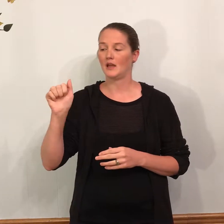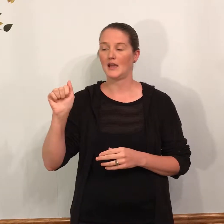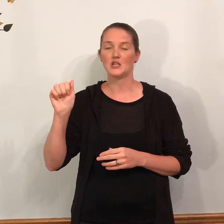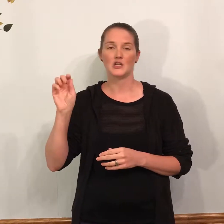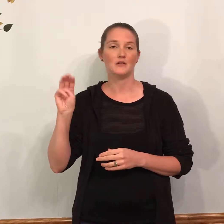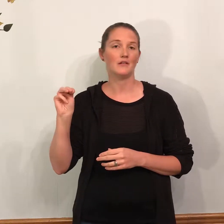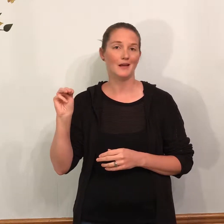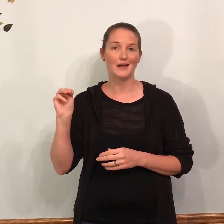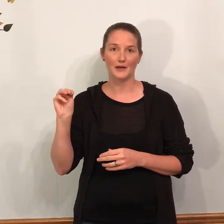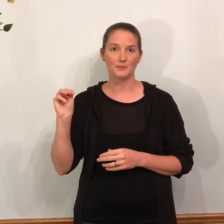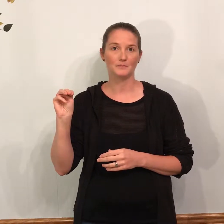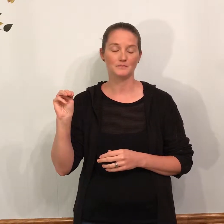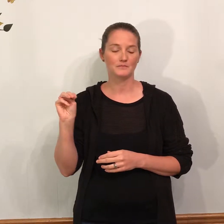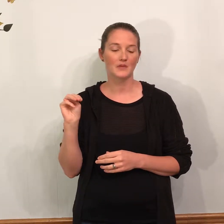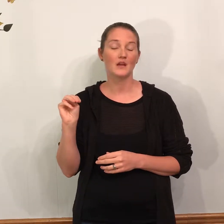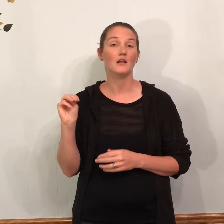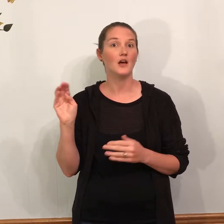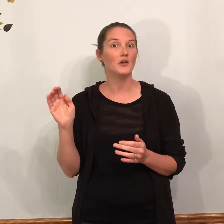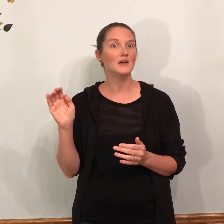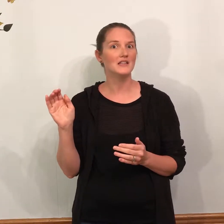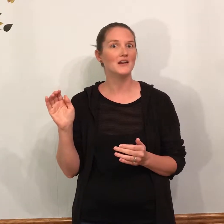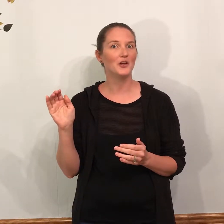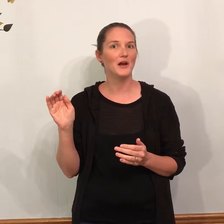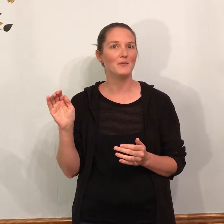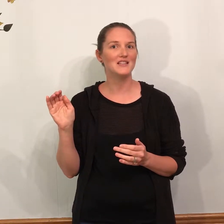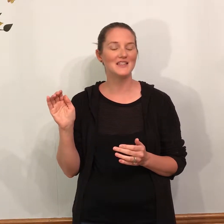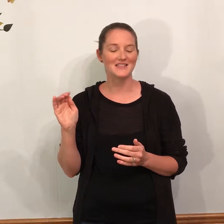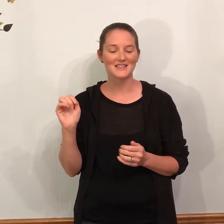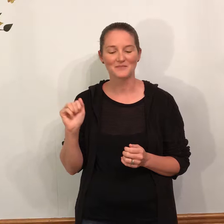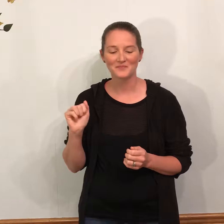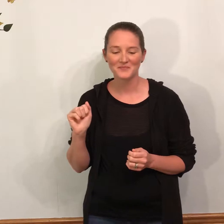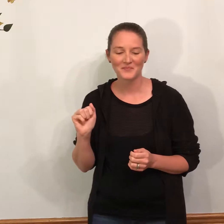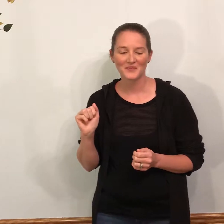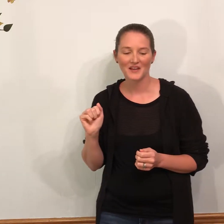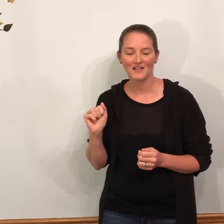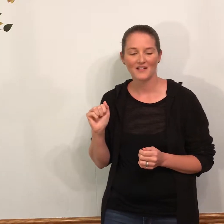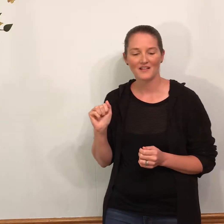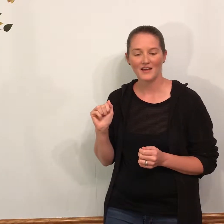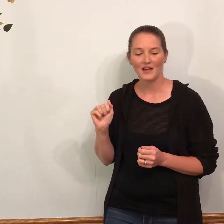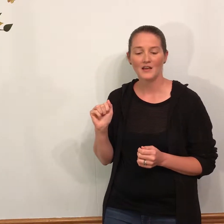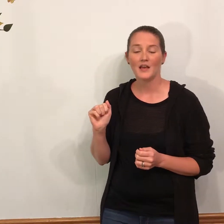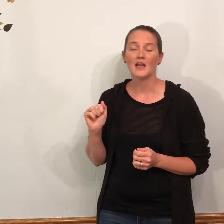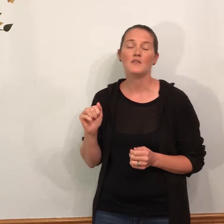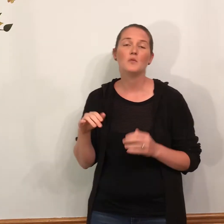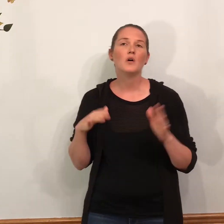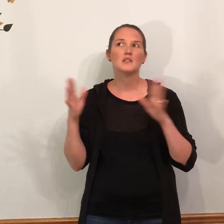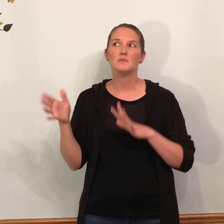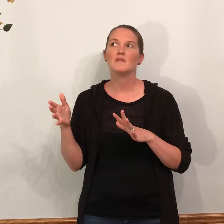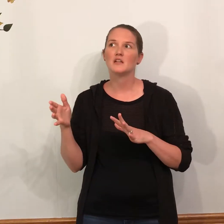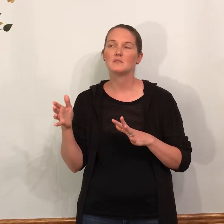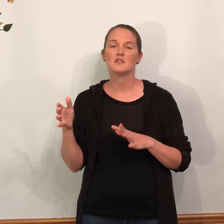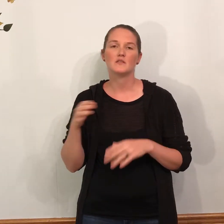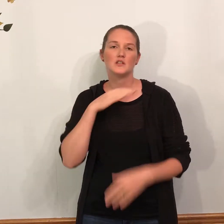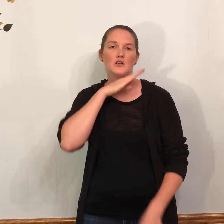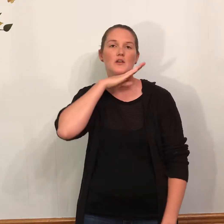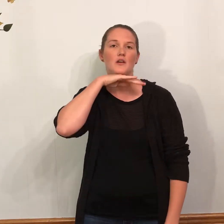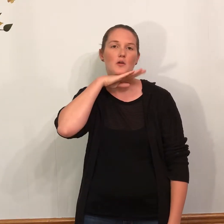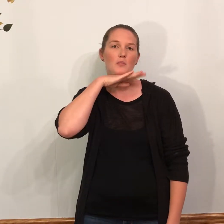H-A-M. Another reason to know your ABCs. Okay. And if you want to be very specific to it, can go